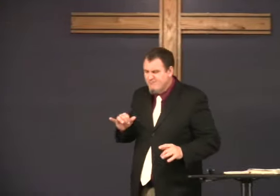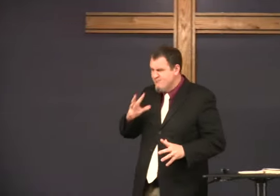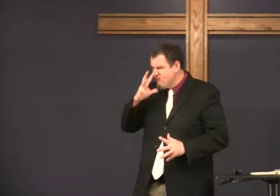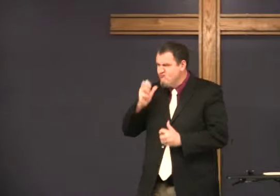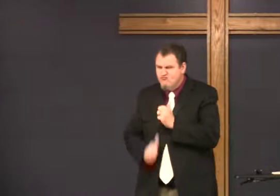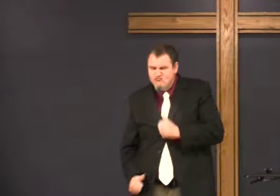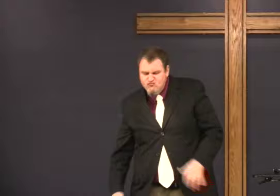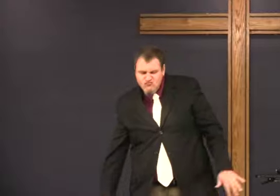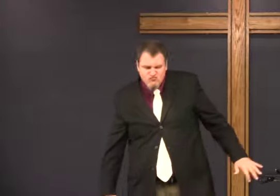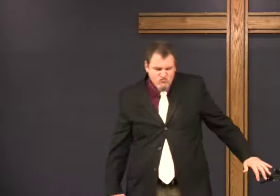his name?